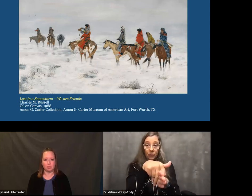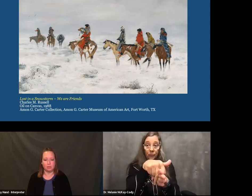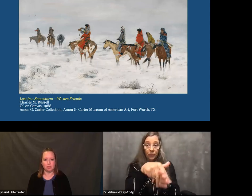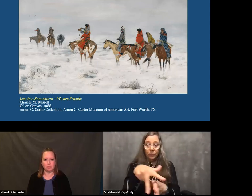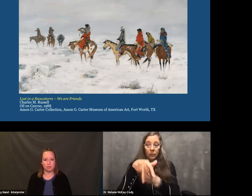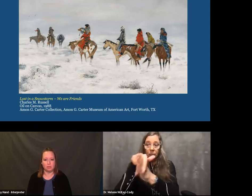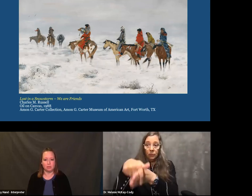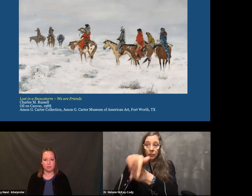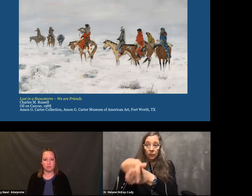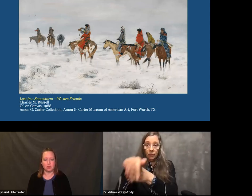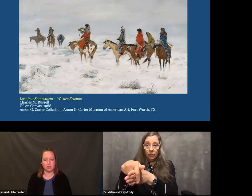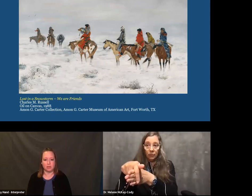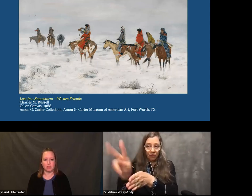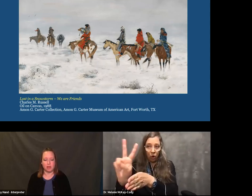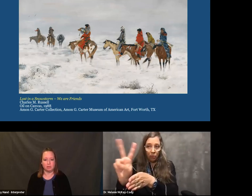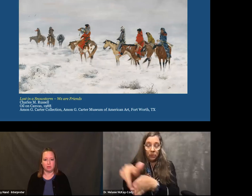verb.